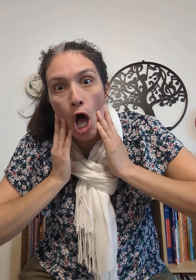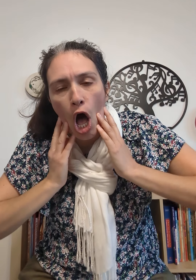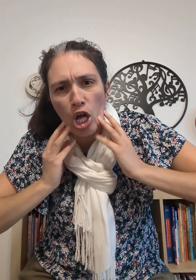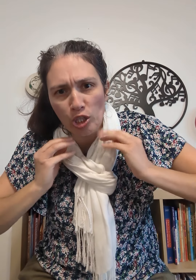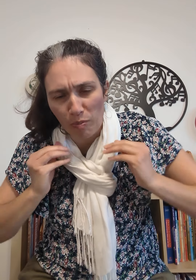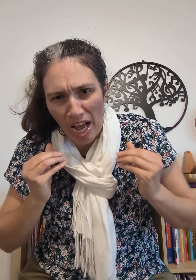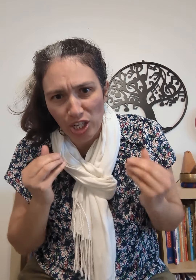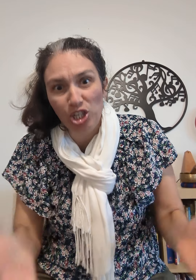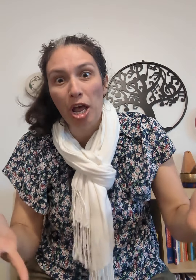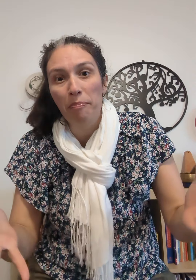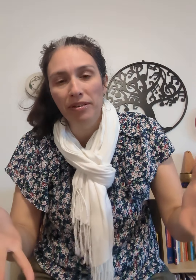by ship.